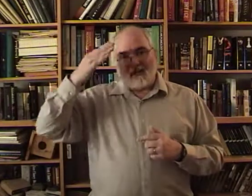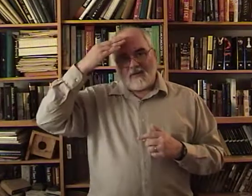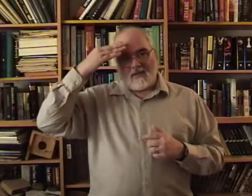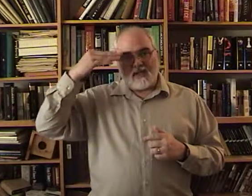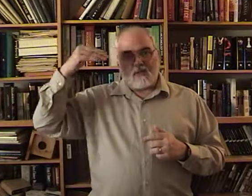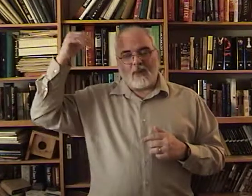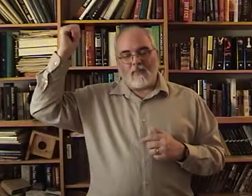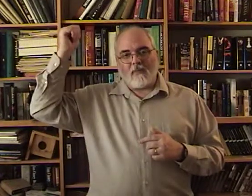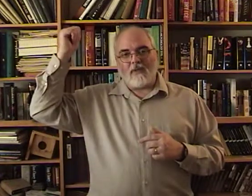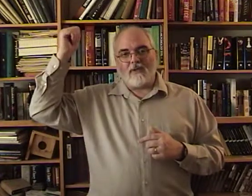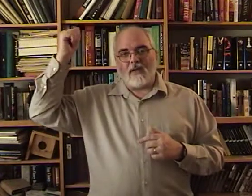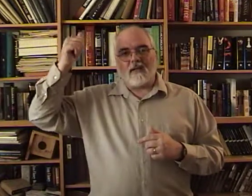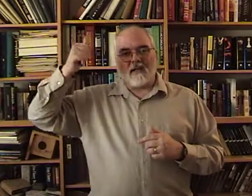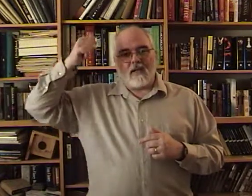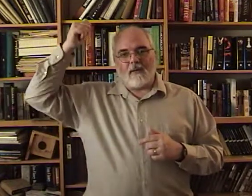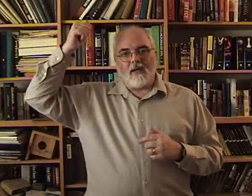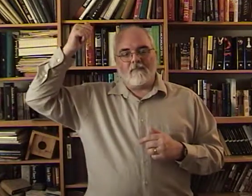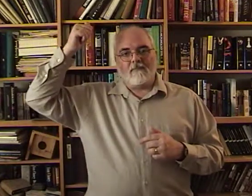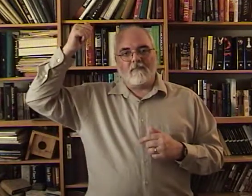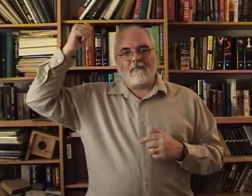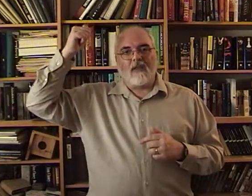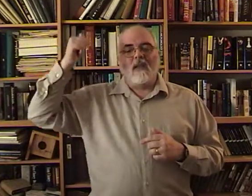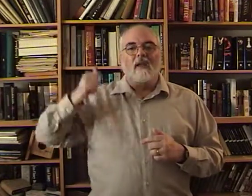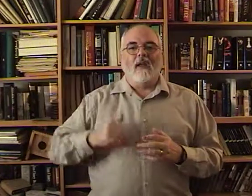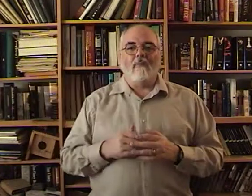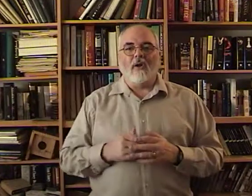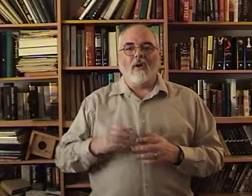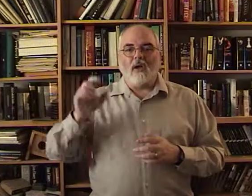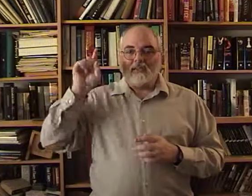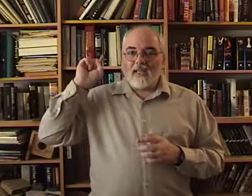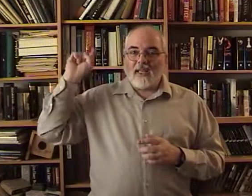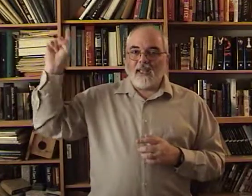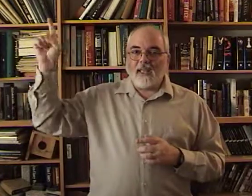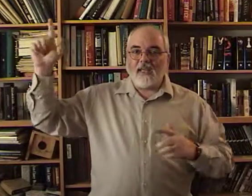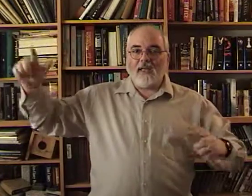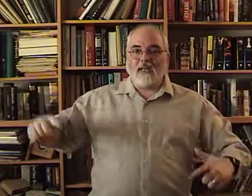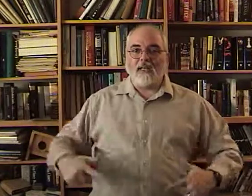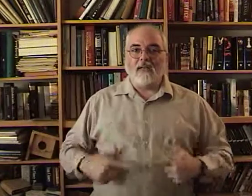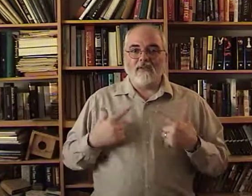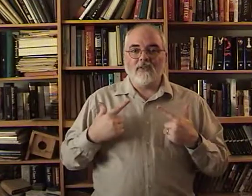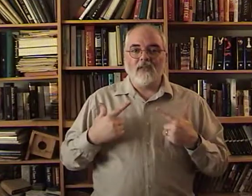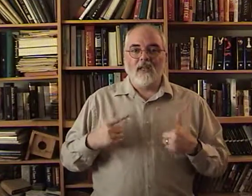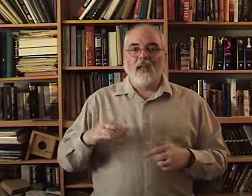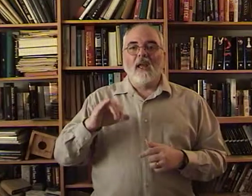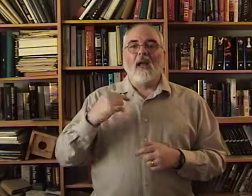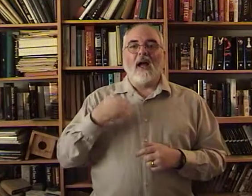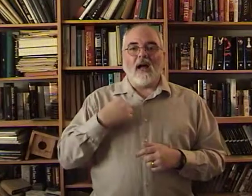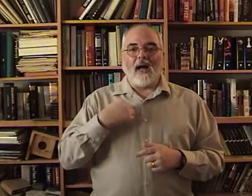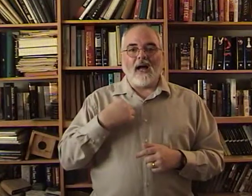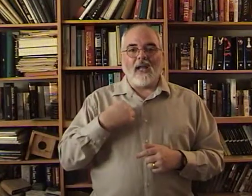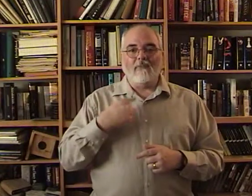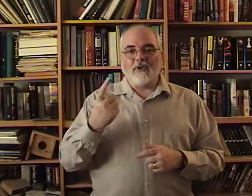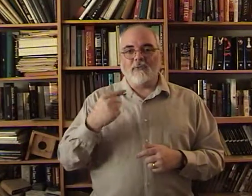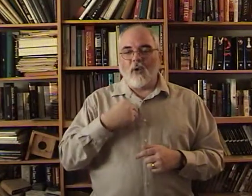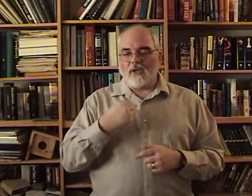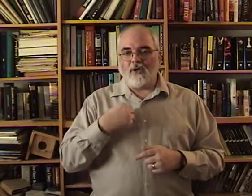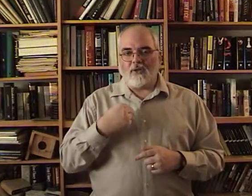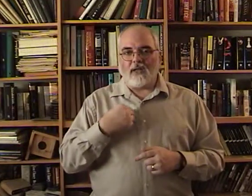Like wiping the sweat. then coming up. Because. He lives. I. Just point to yourself.